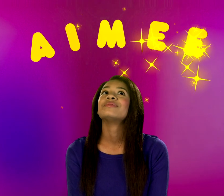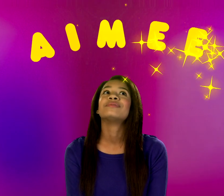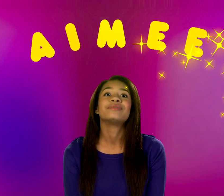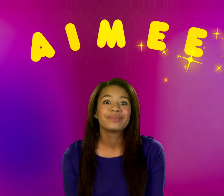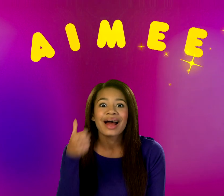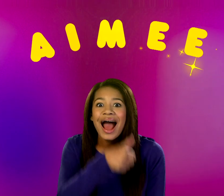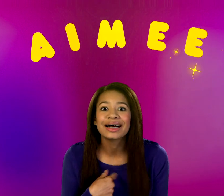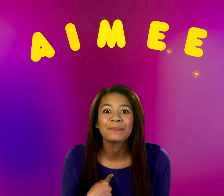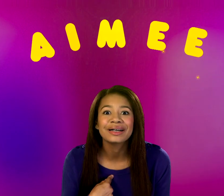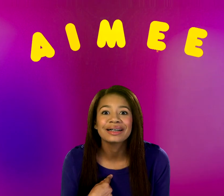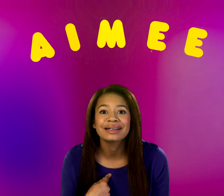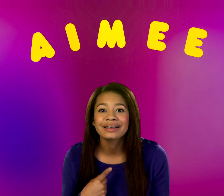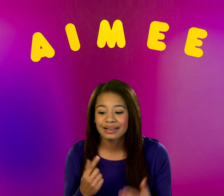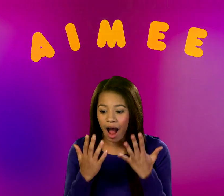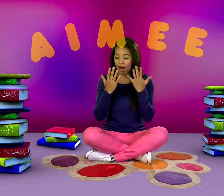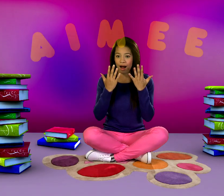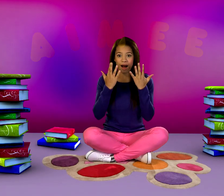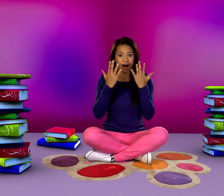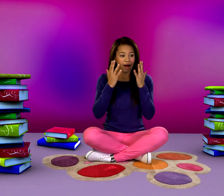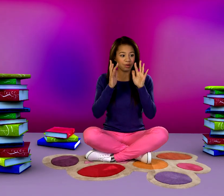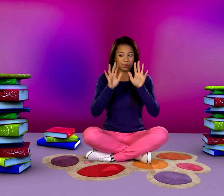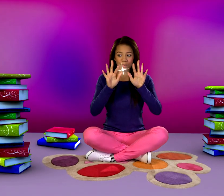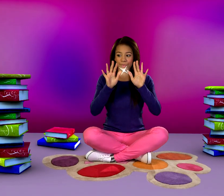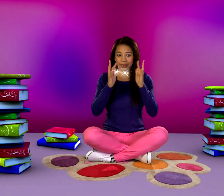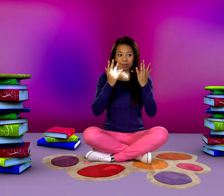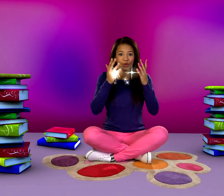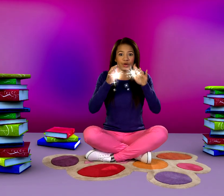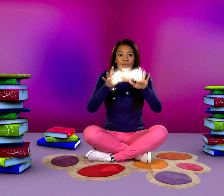Amy Look at what my hands can do